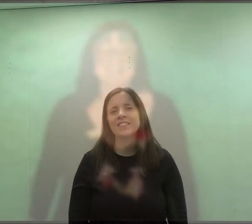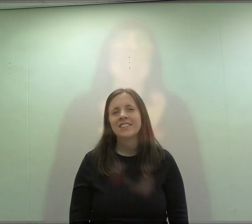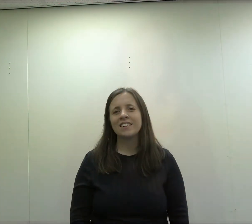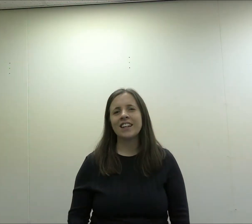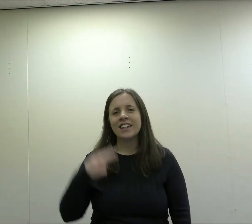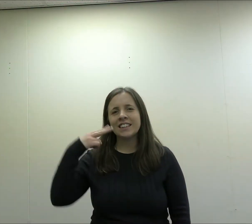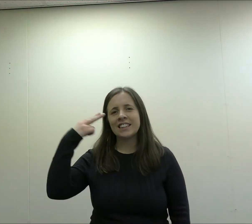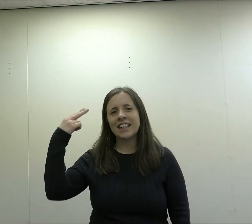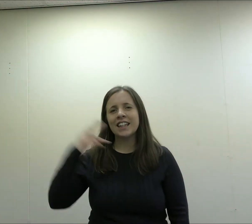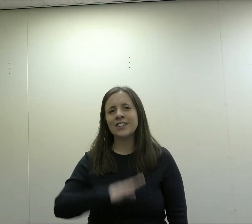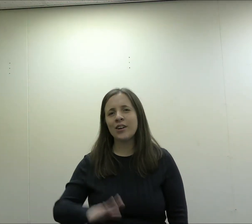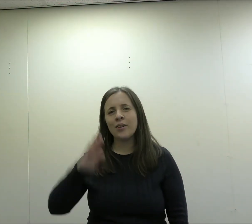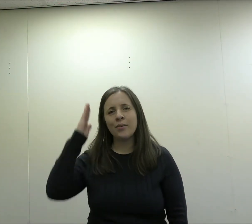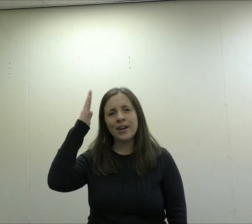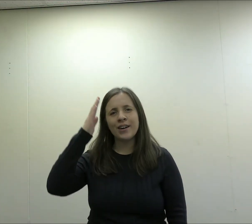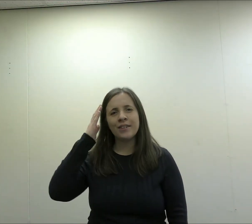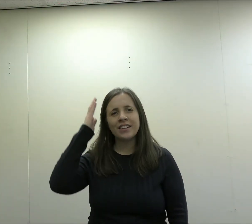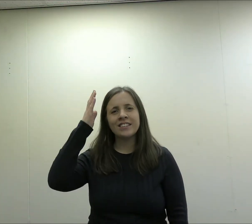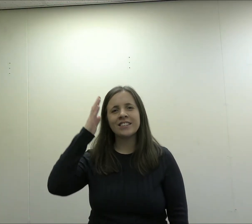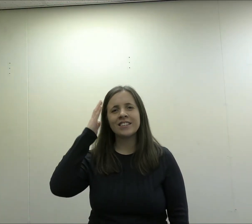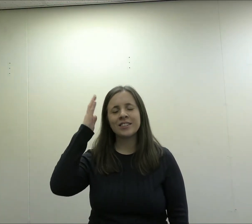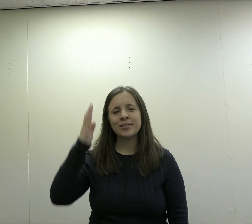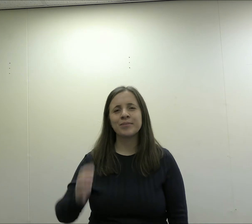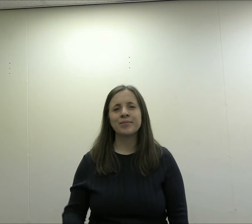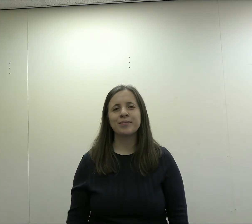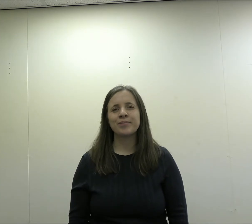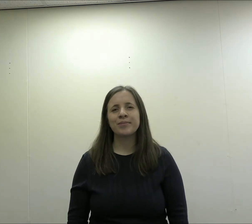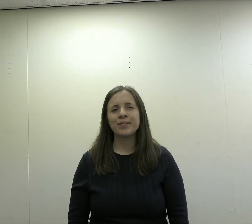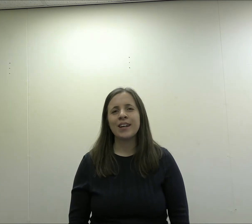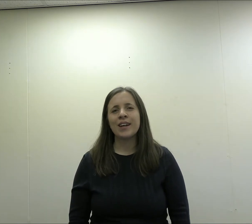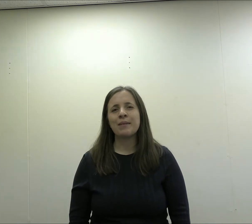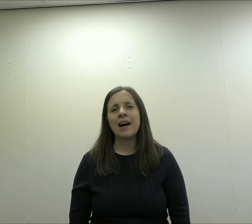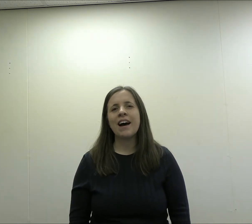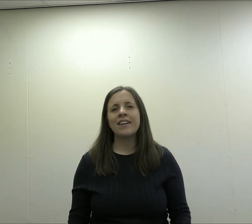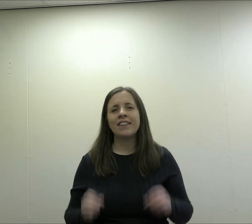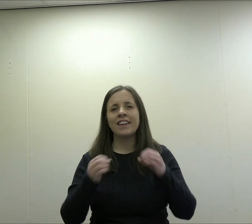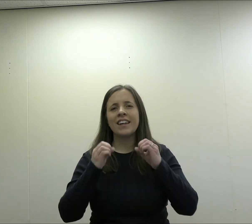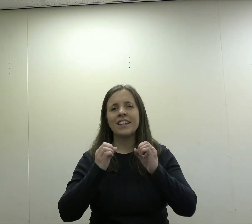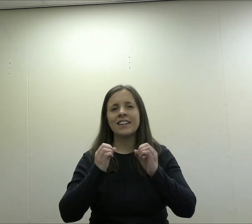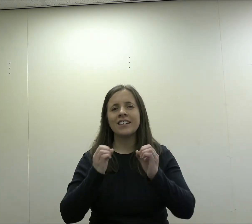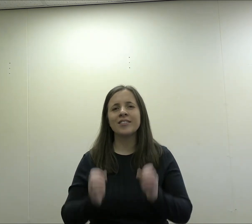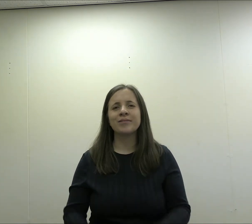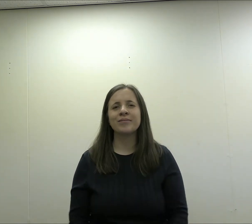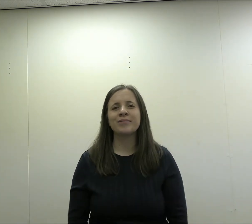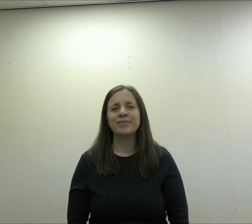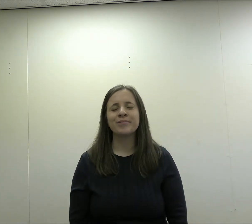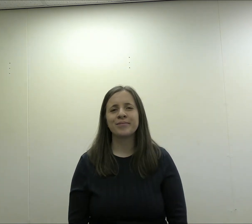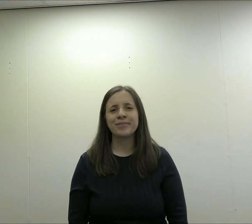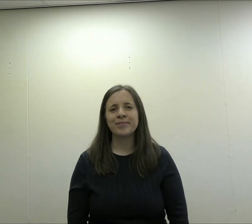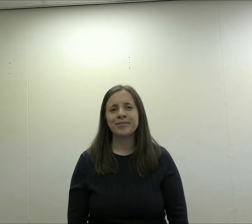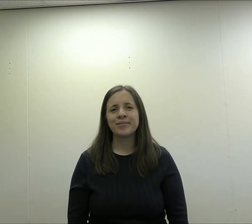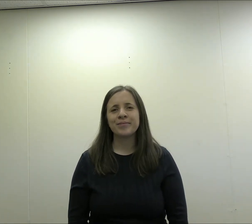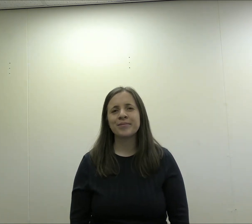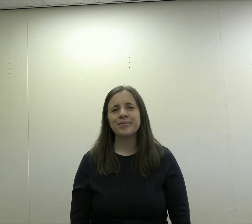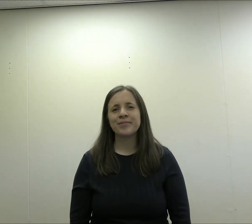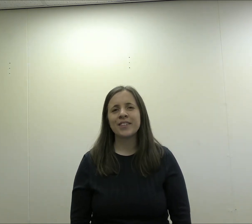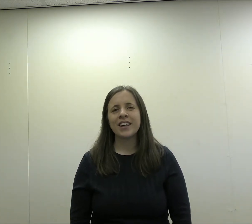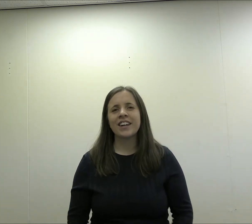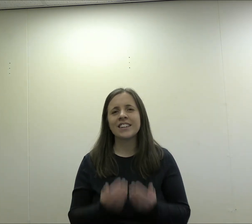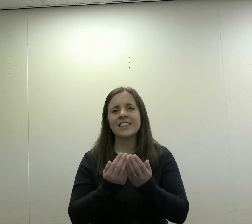Singing don't worry about a thing Cause